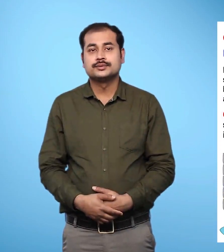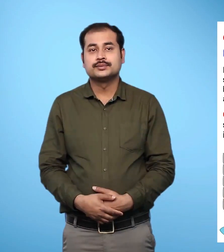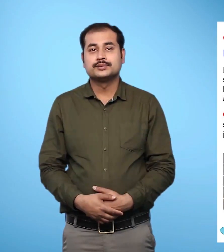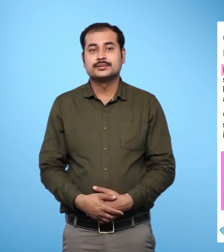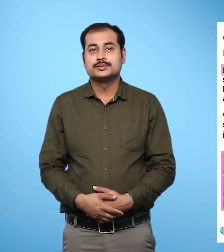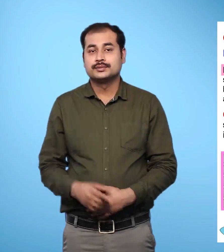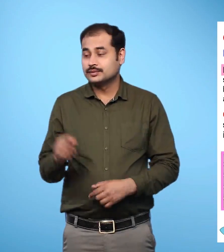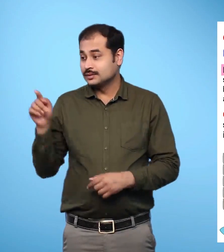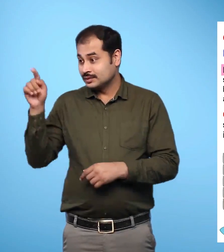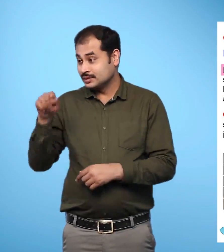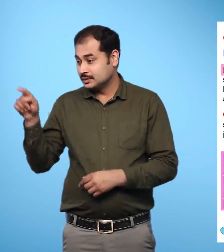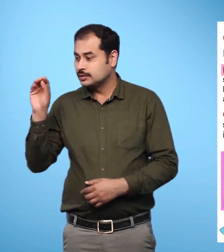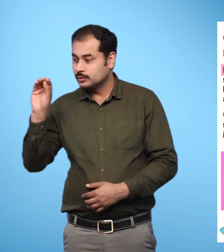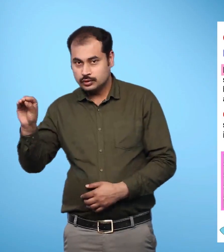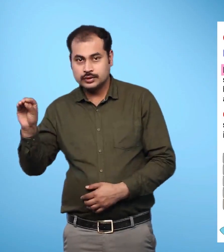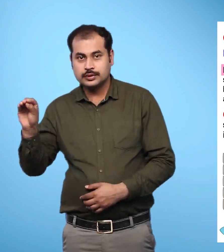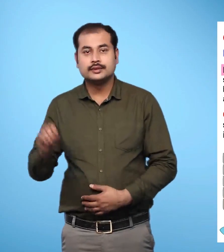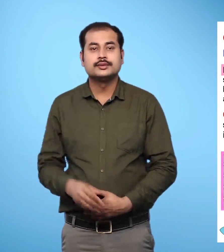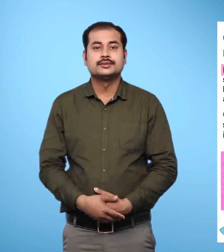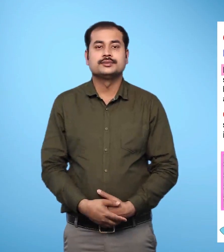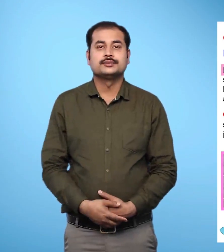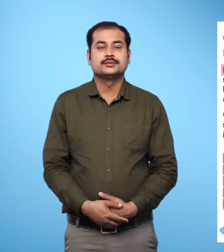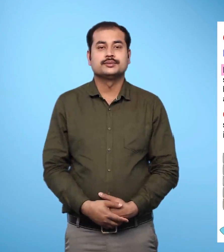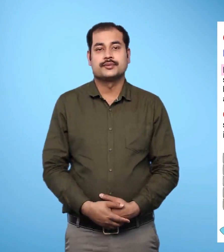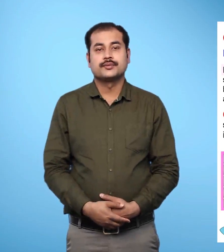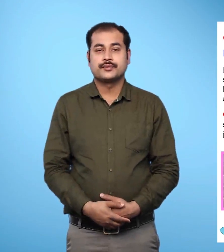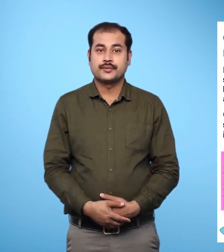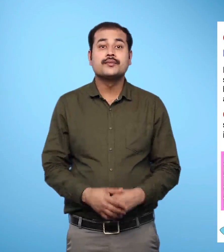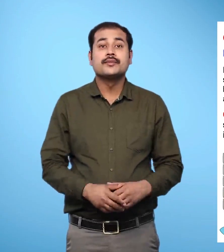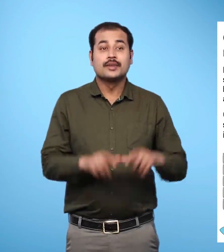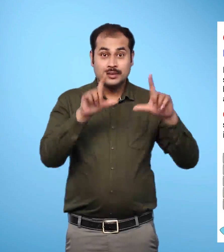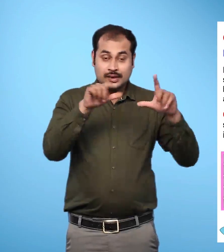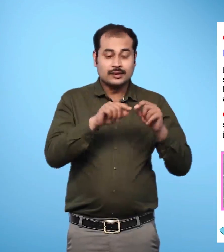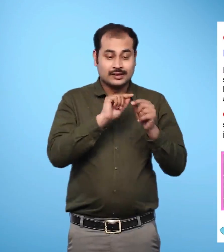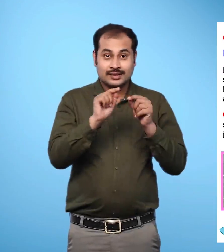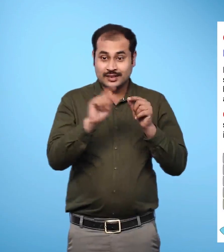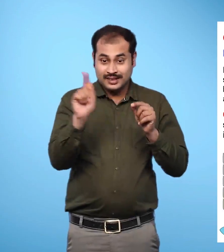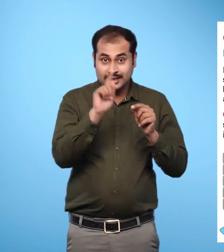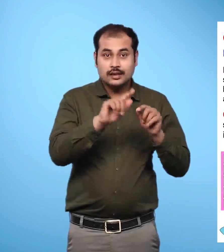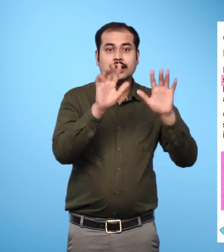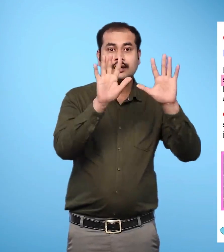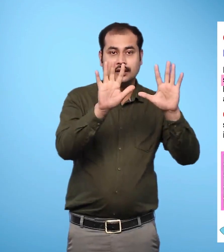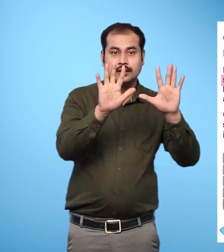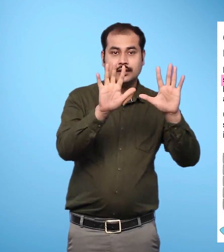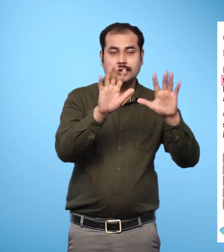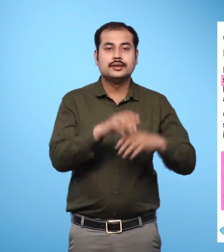Picture in part 3 shows a bundle of 10 matchsticks plus